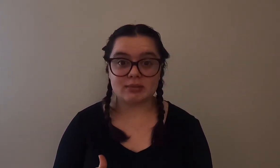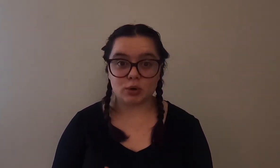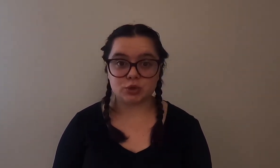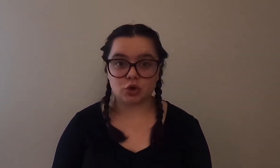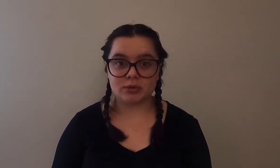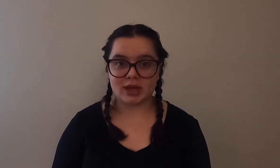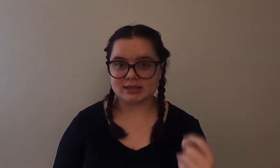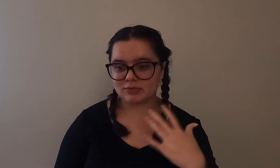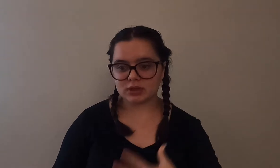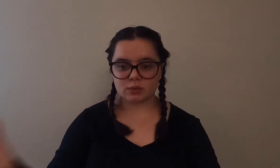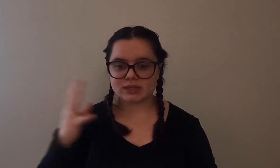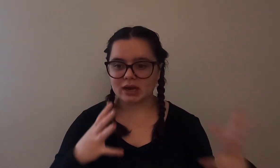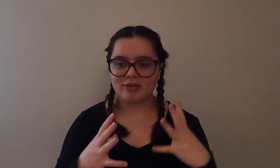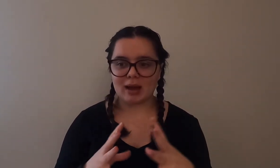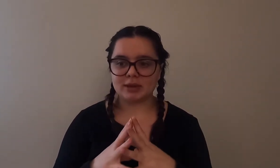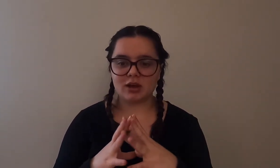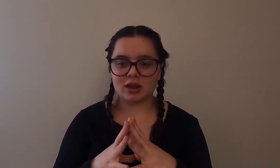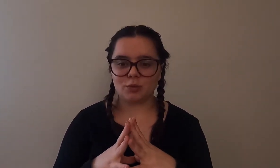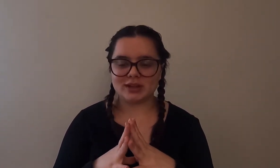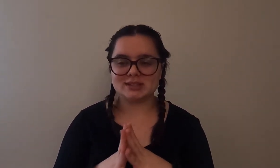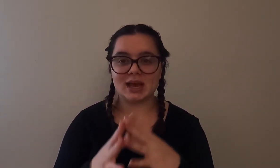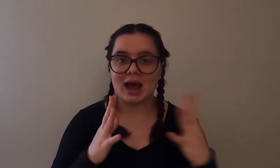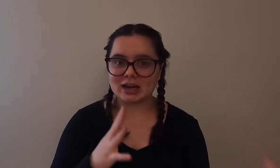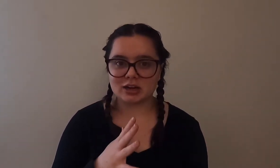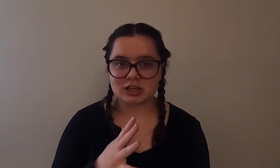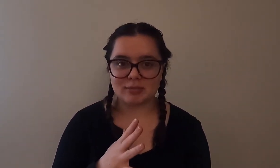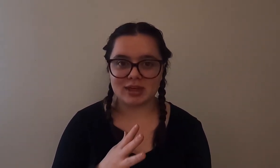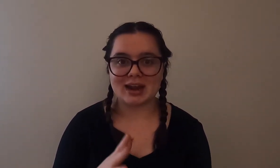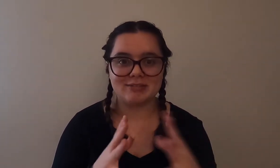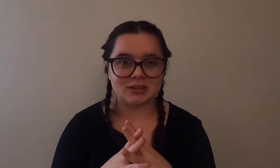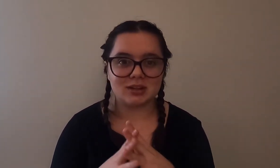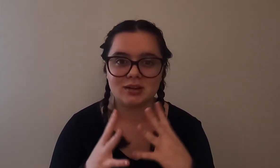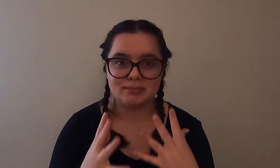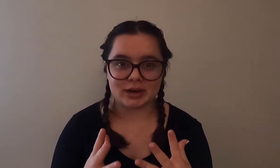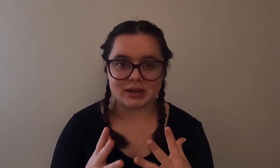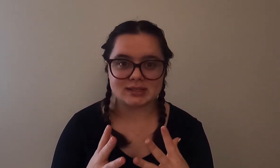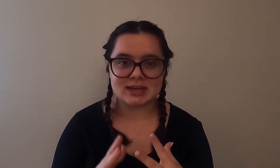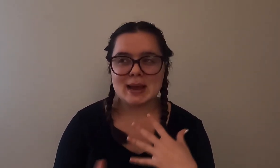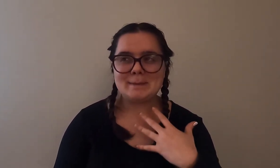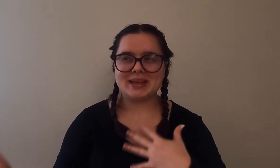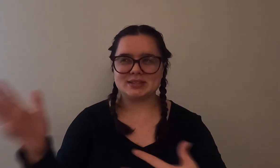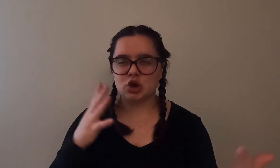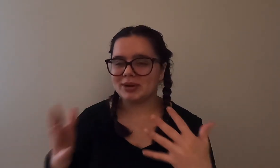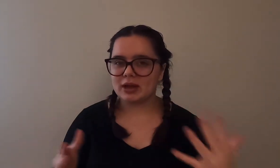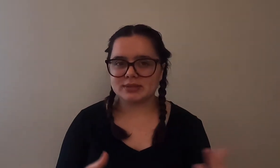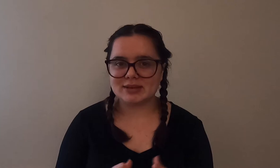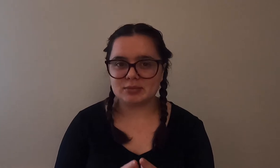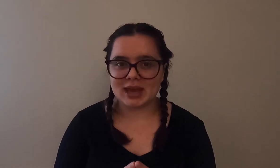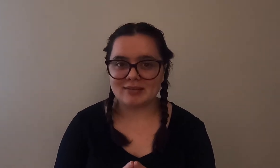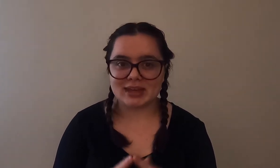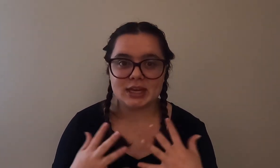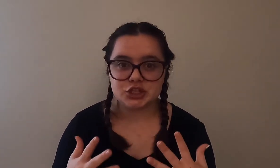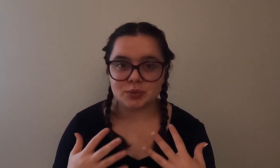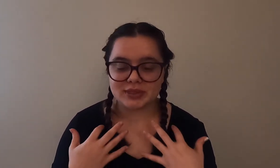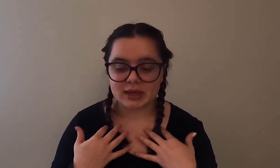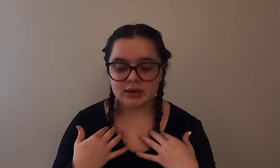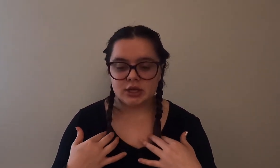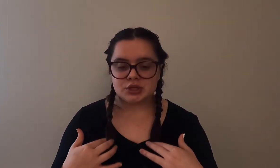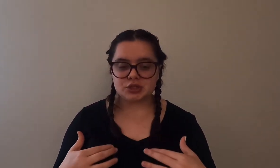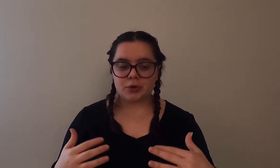emotional because everything was kind of happening all at once and added on top of that I felt a little embarrassed because nobody else seemed to be having an issue with it so